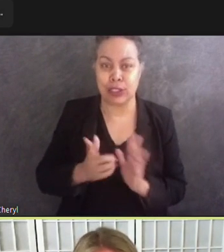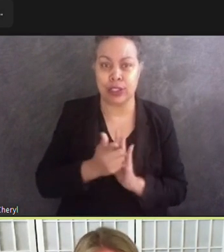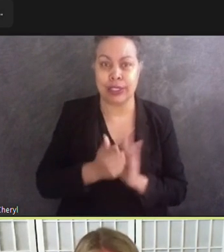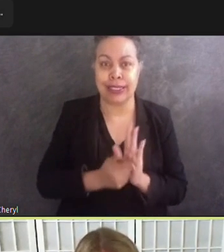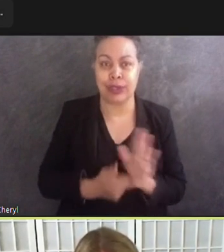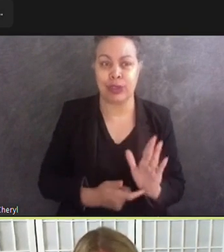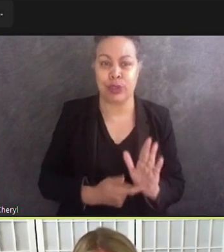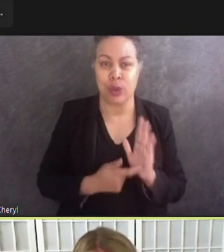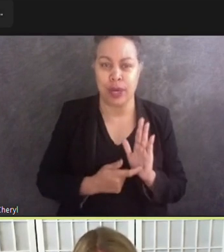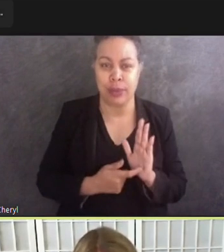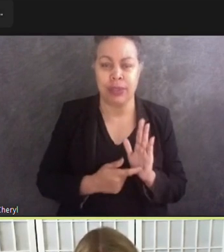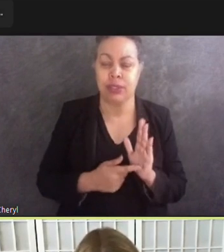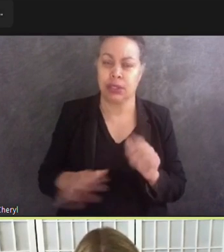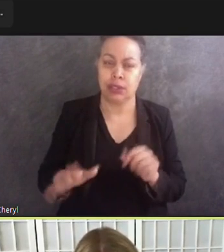compliance with the ADA?